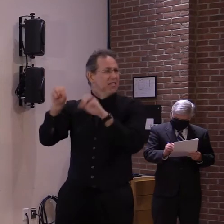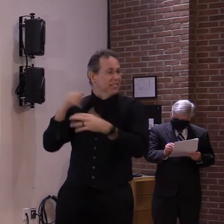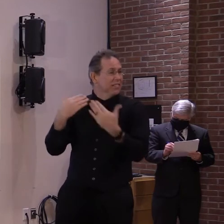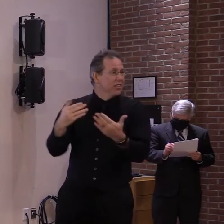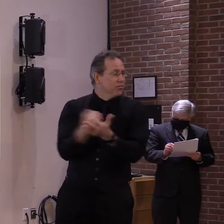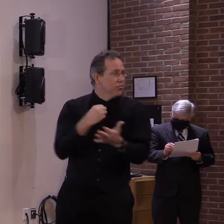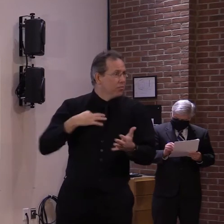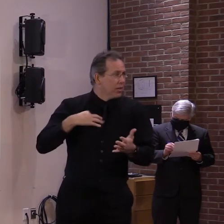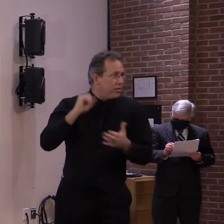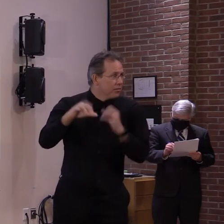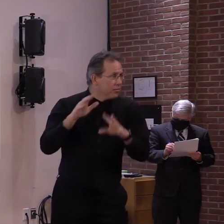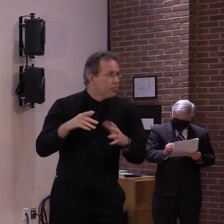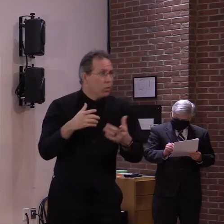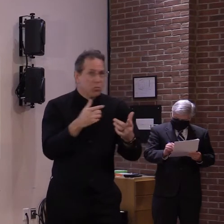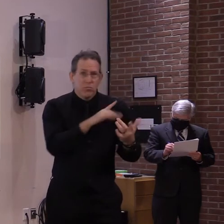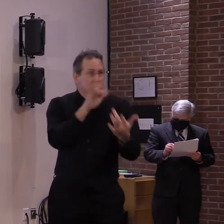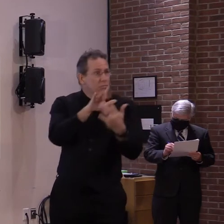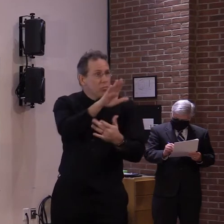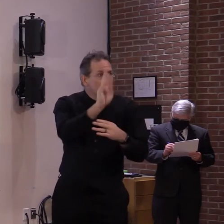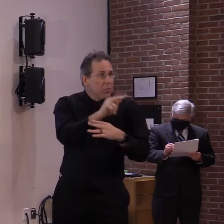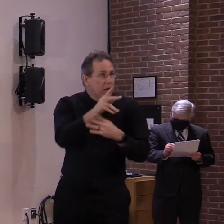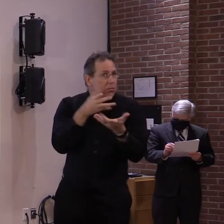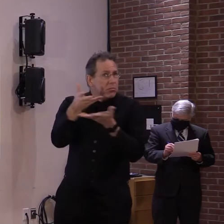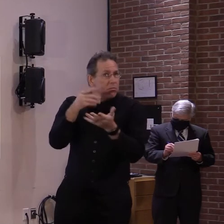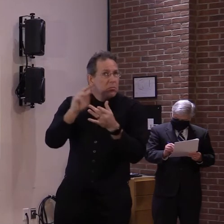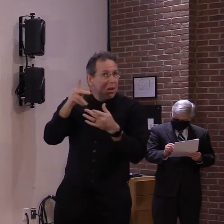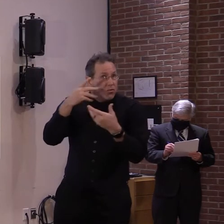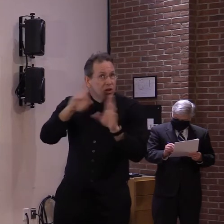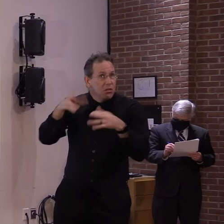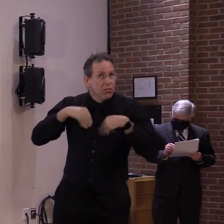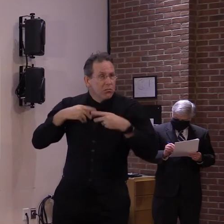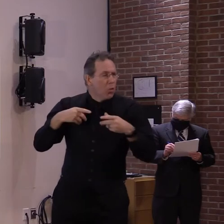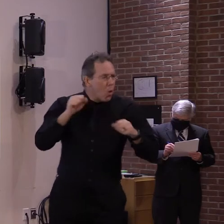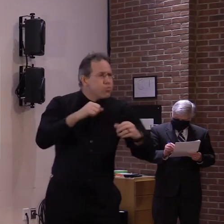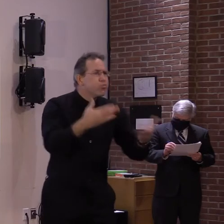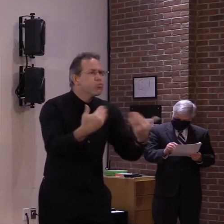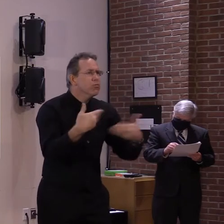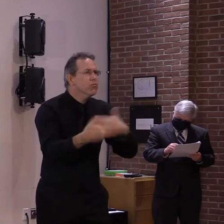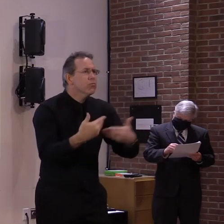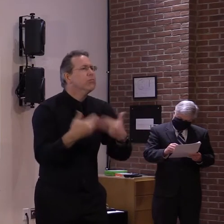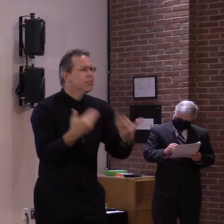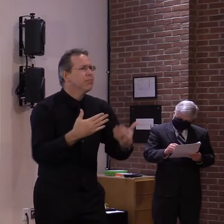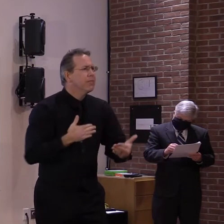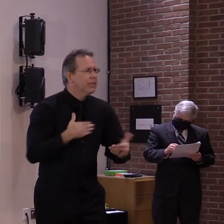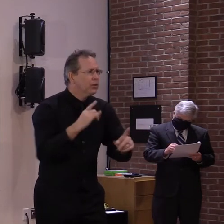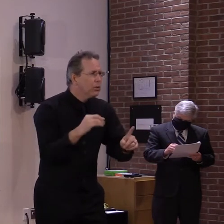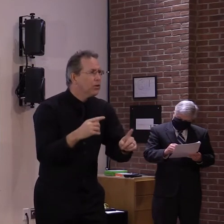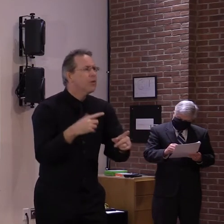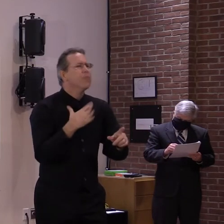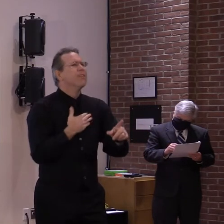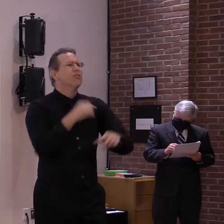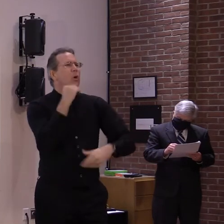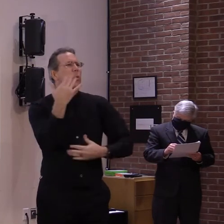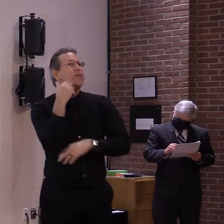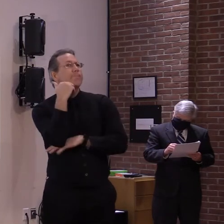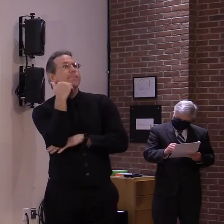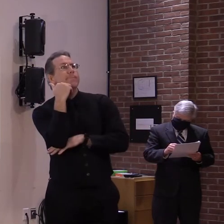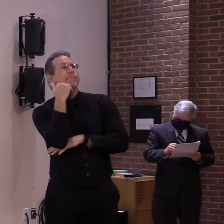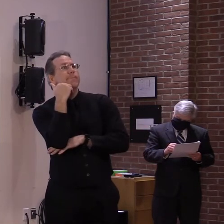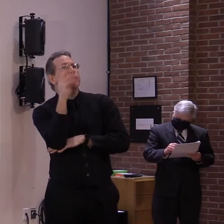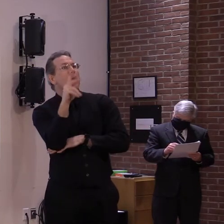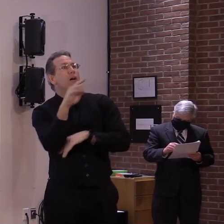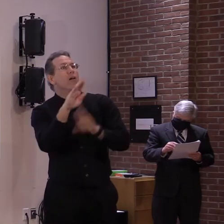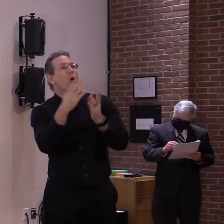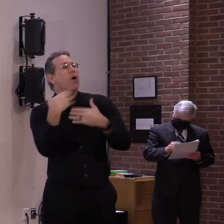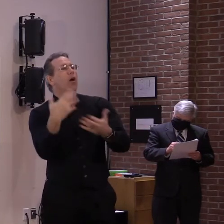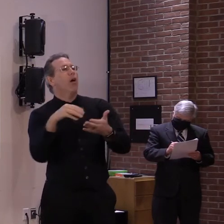and be ready to get in early because it's a first-come, first-served. And also just want to mention, if some of our